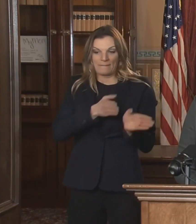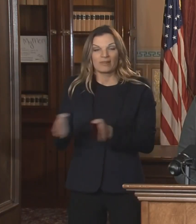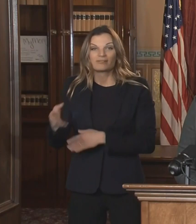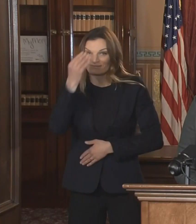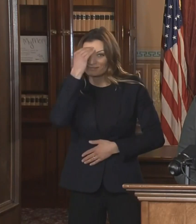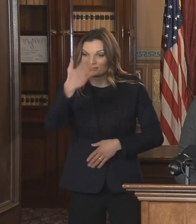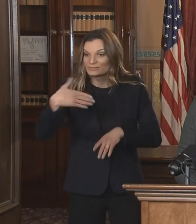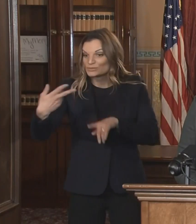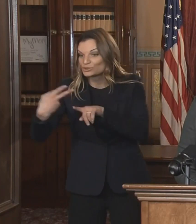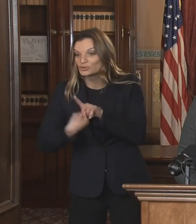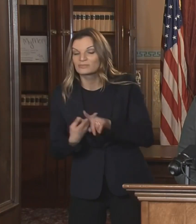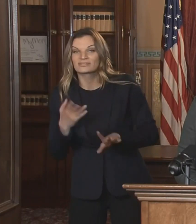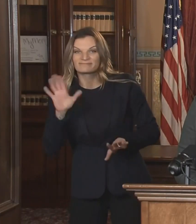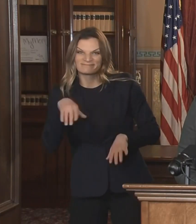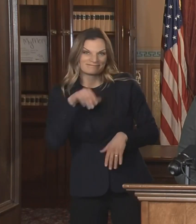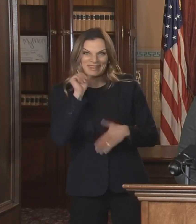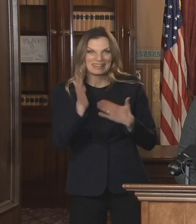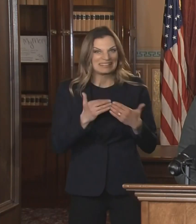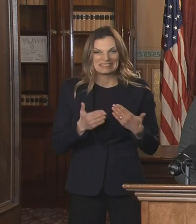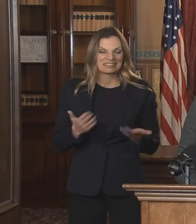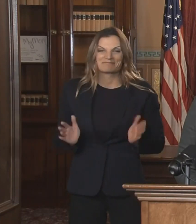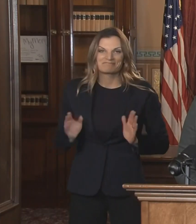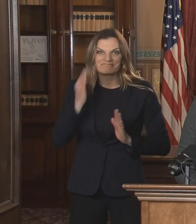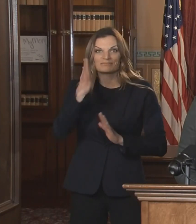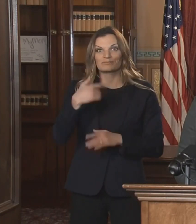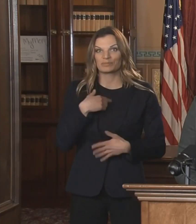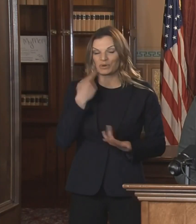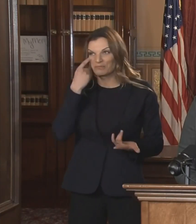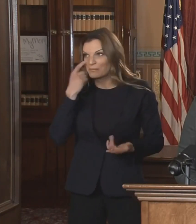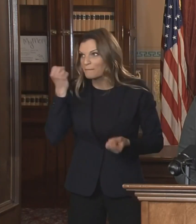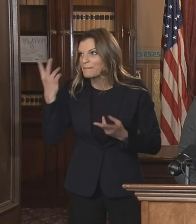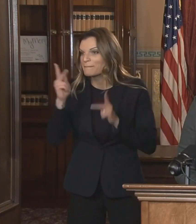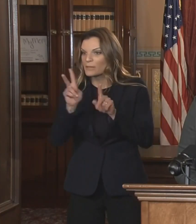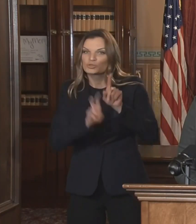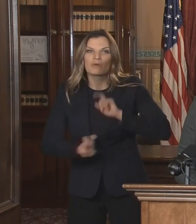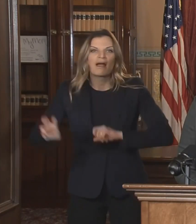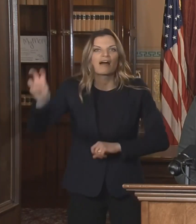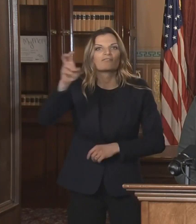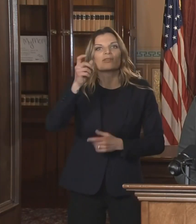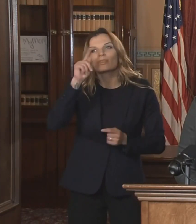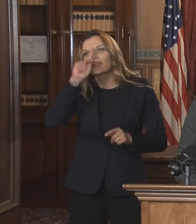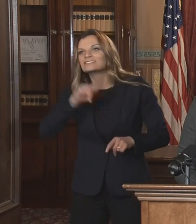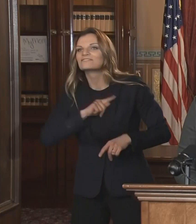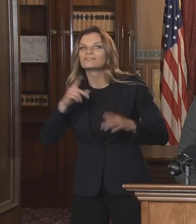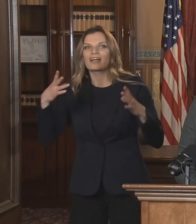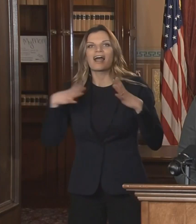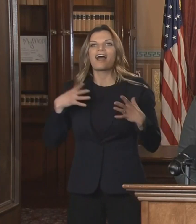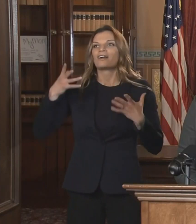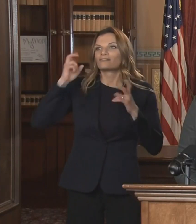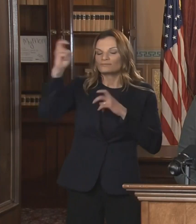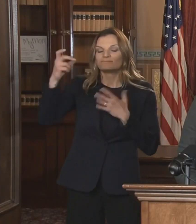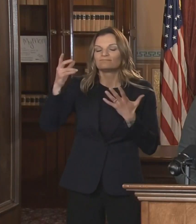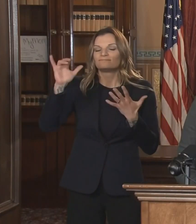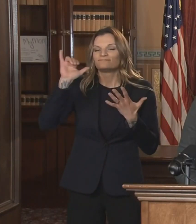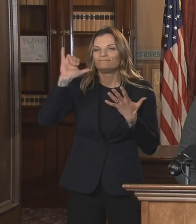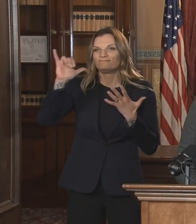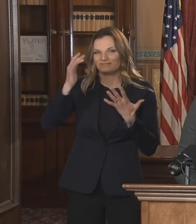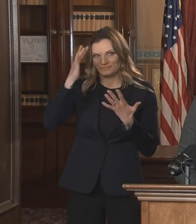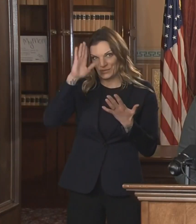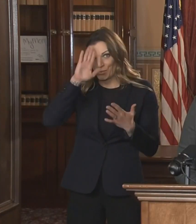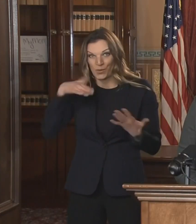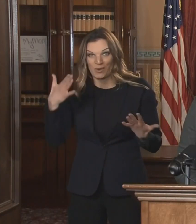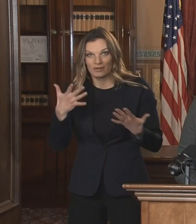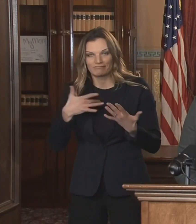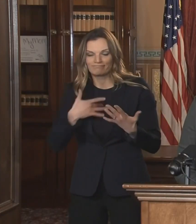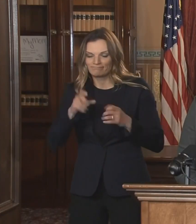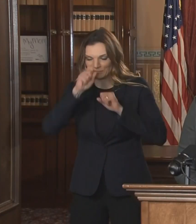Too many people traveled for Thanksgiving. And we will see our numbers increase very likely because of it. And that will coincide with